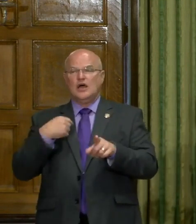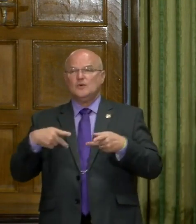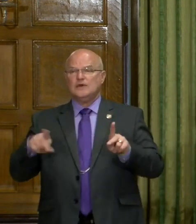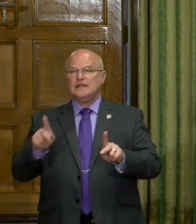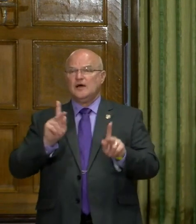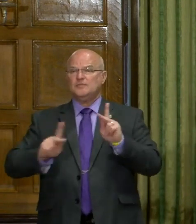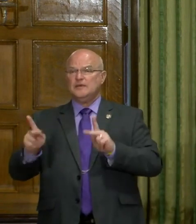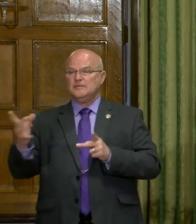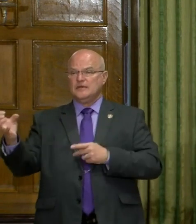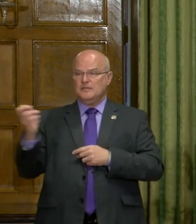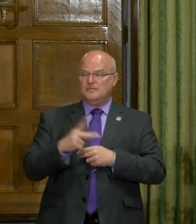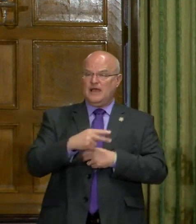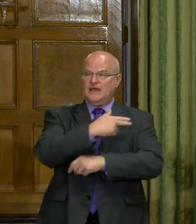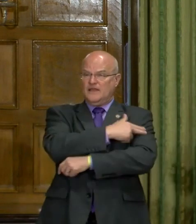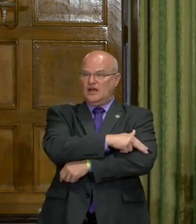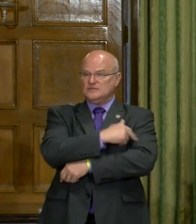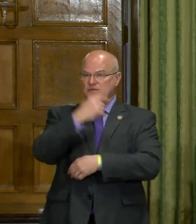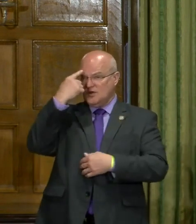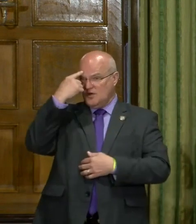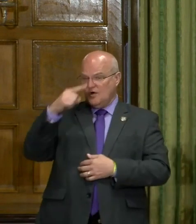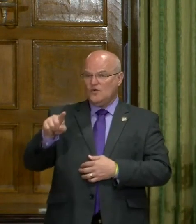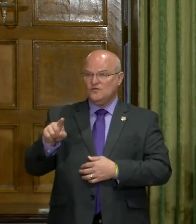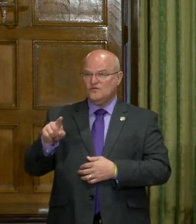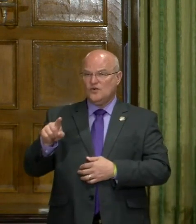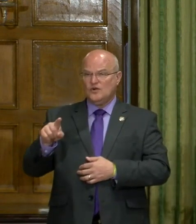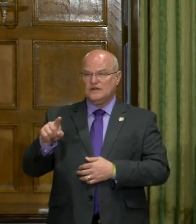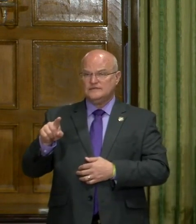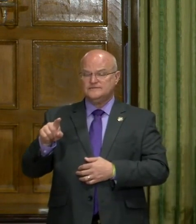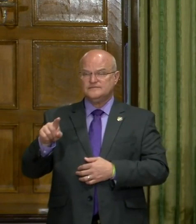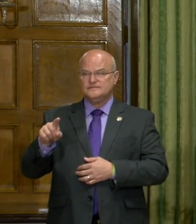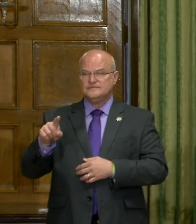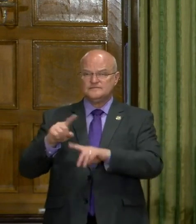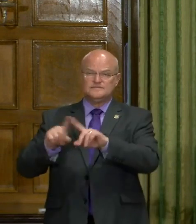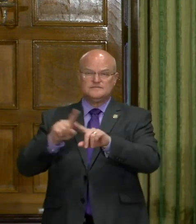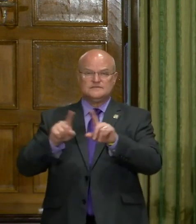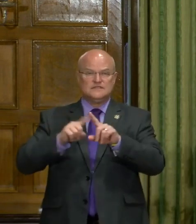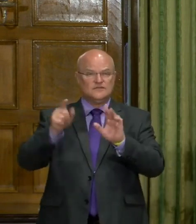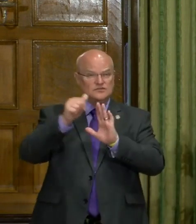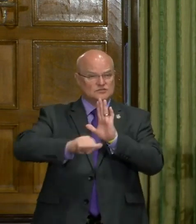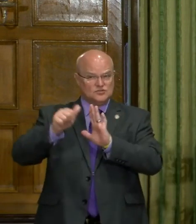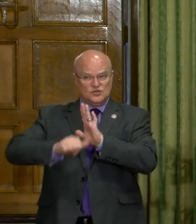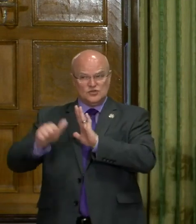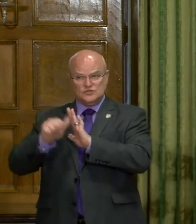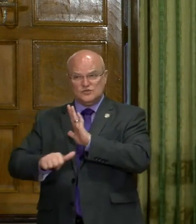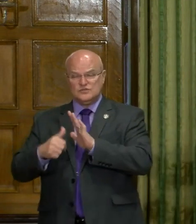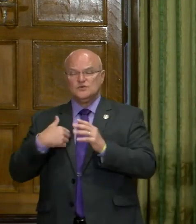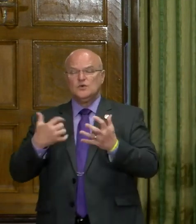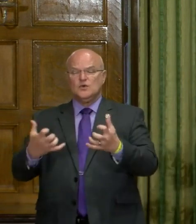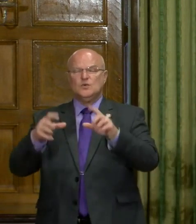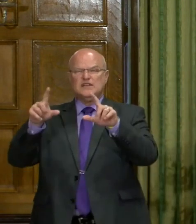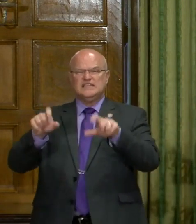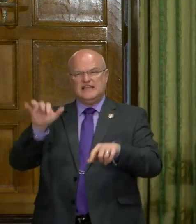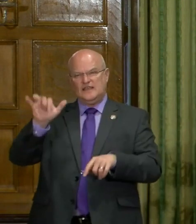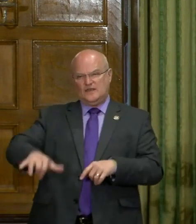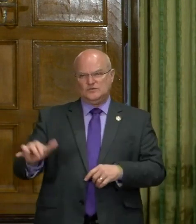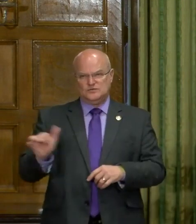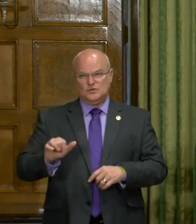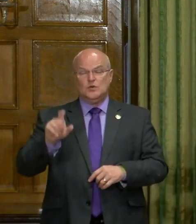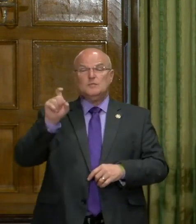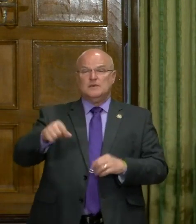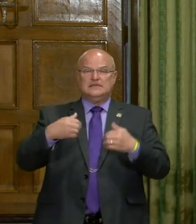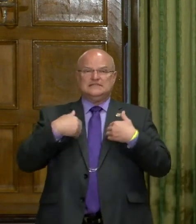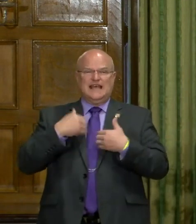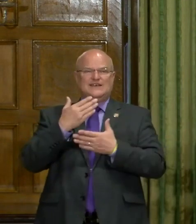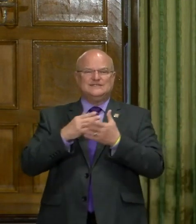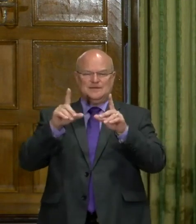allow patients to come back to hospitals for, uh, different procedures, we want to test some of those. We have to have